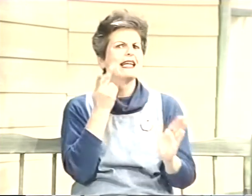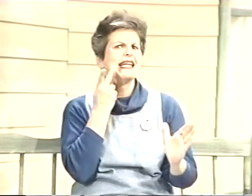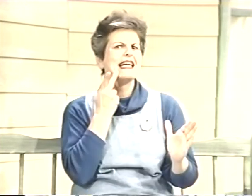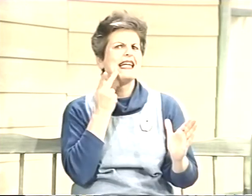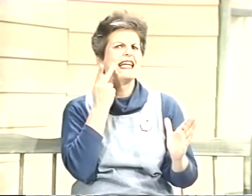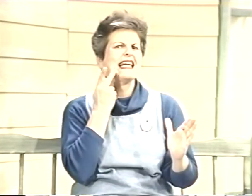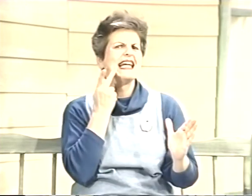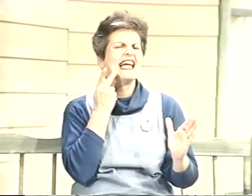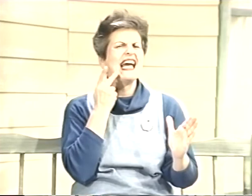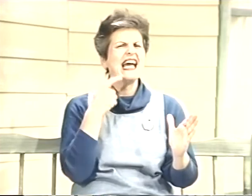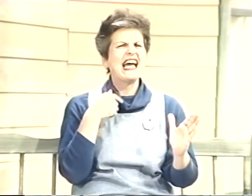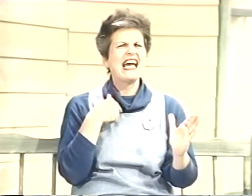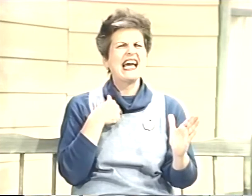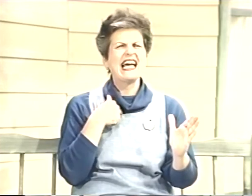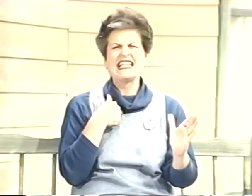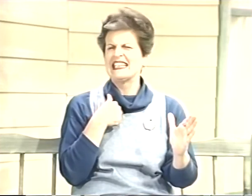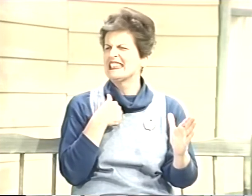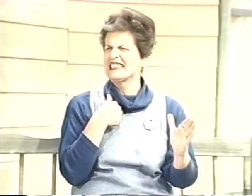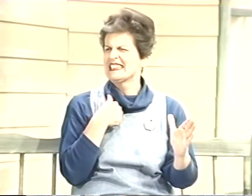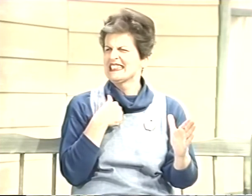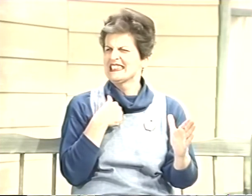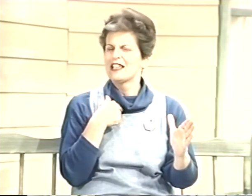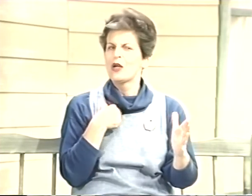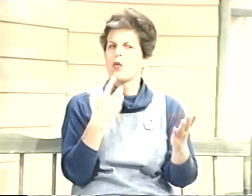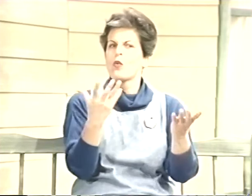Please. Please.